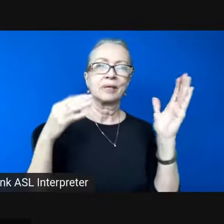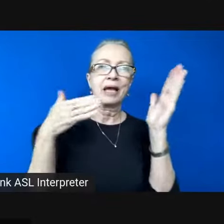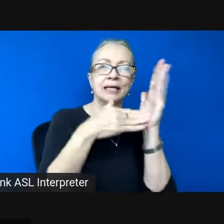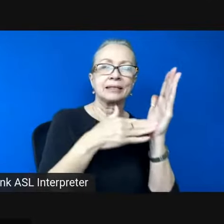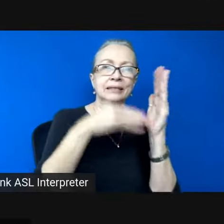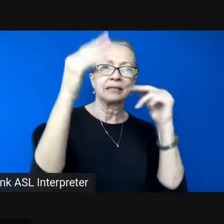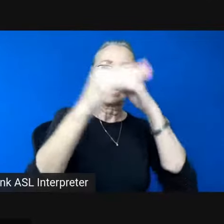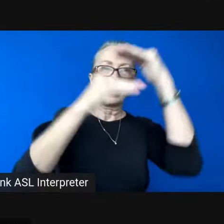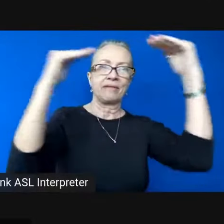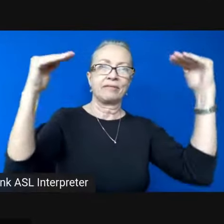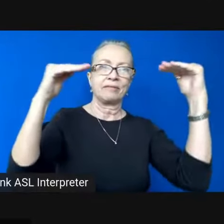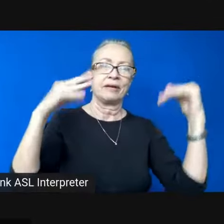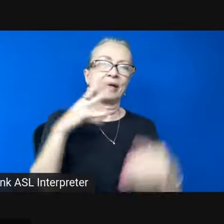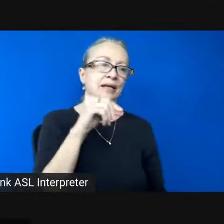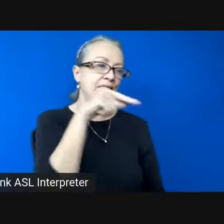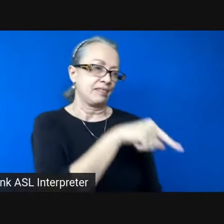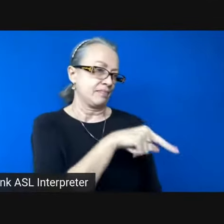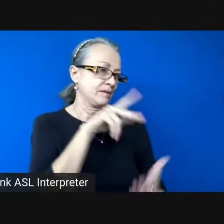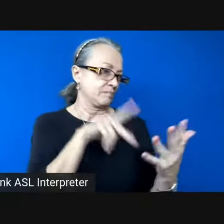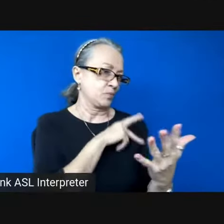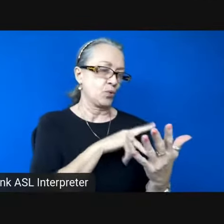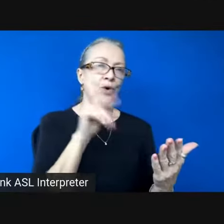situated in this winter that we're in.